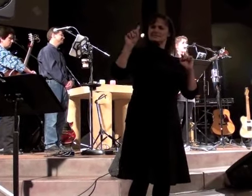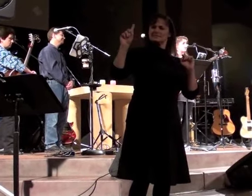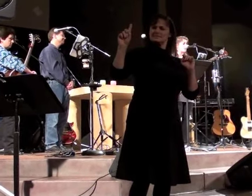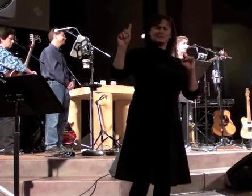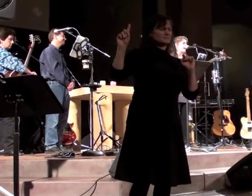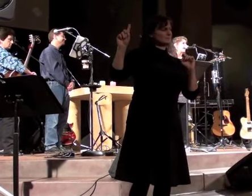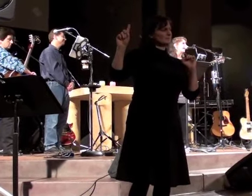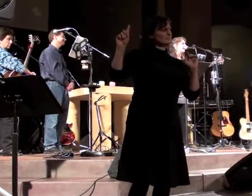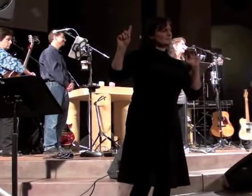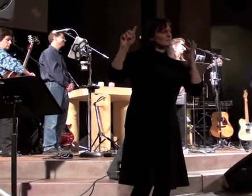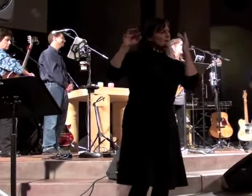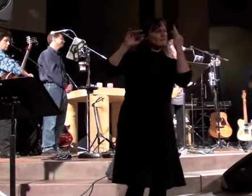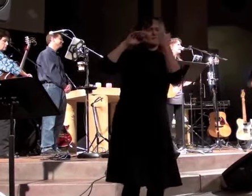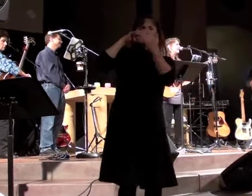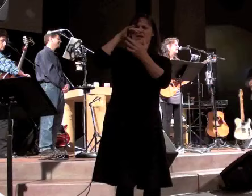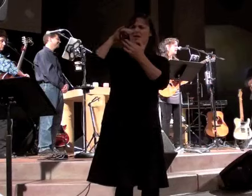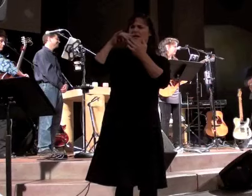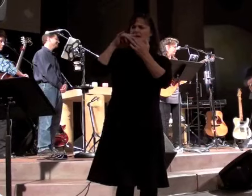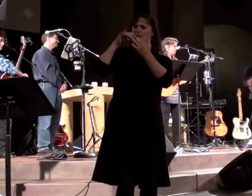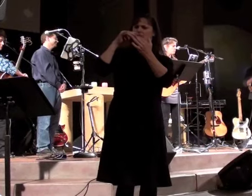life that way.